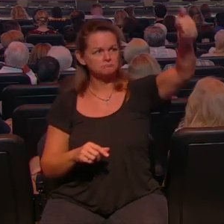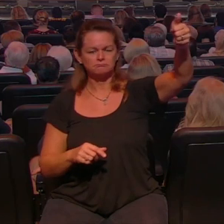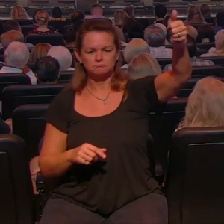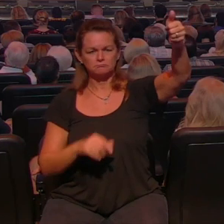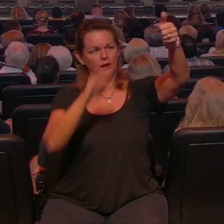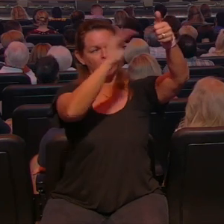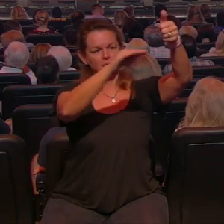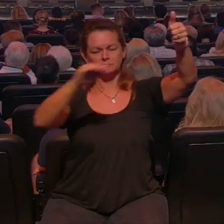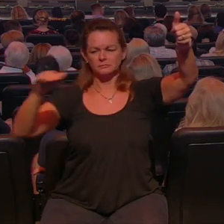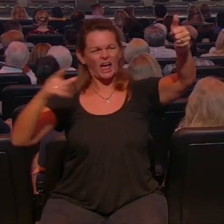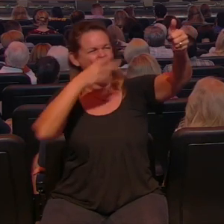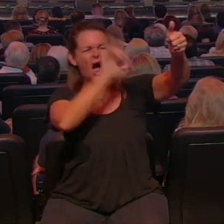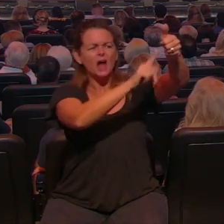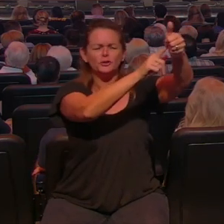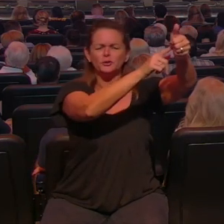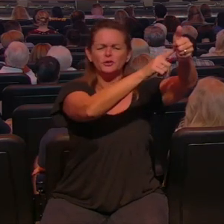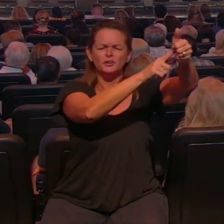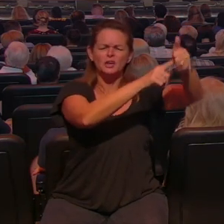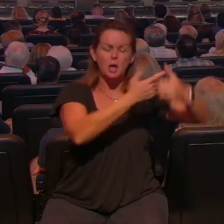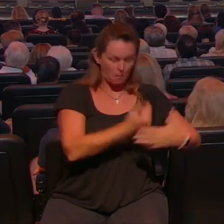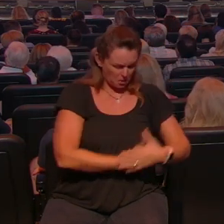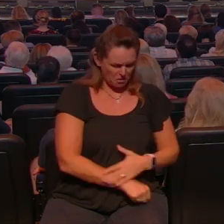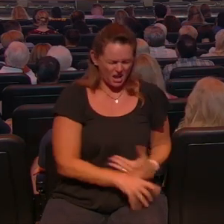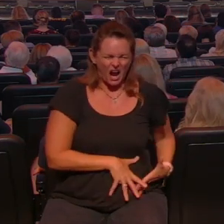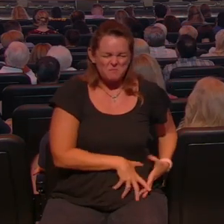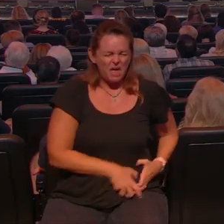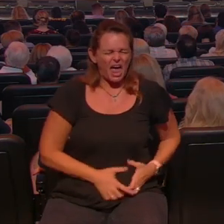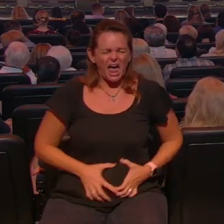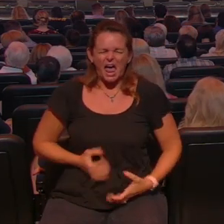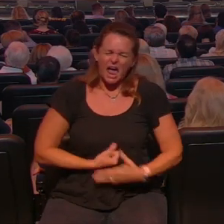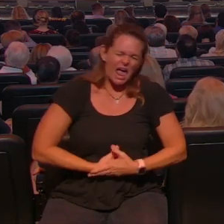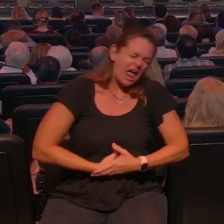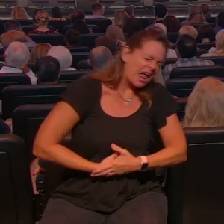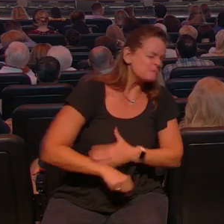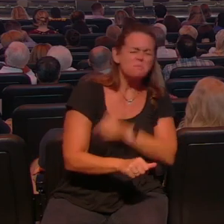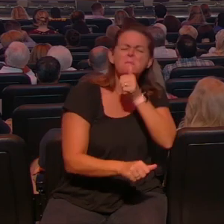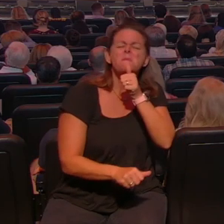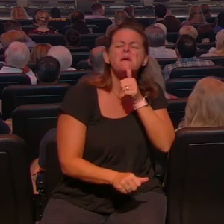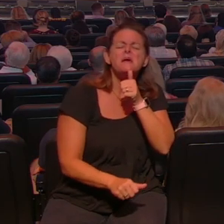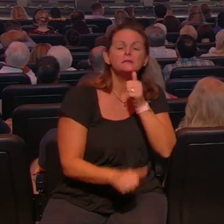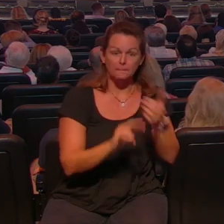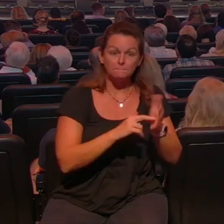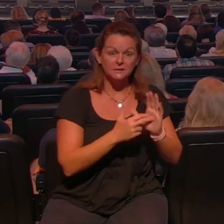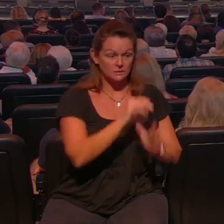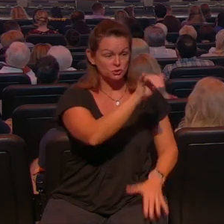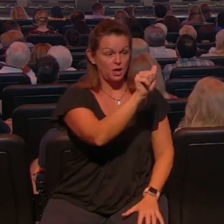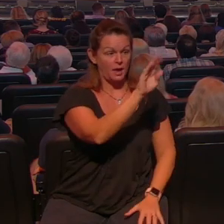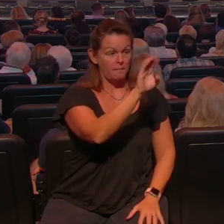Jabez saying because I bore him in pain the name Jabez means pain pain that's what it means